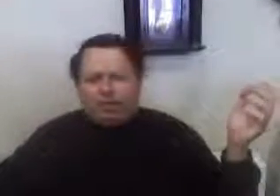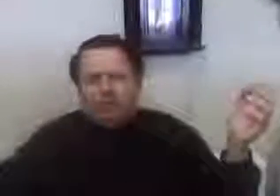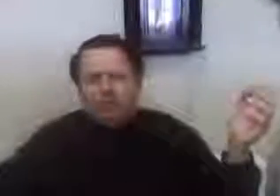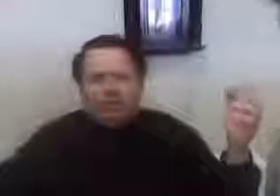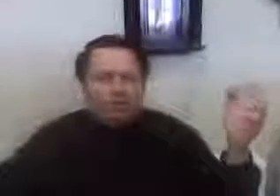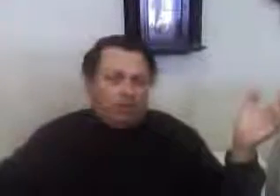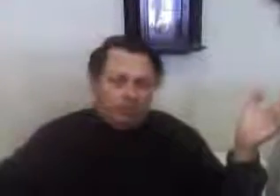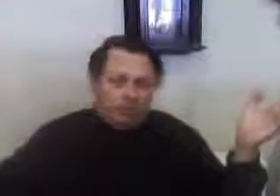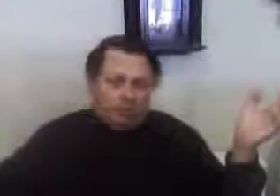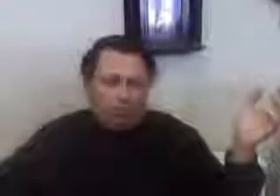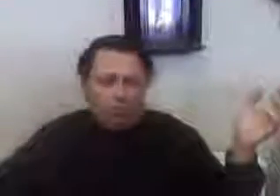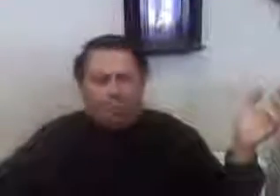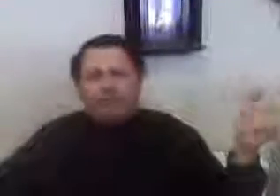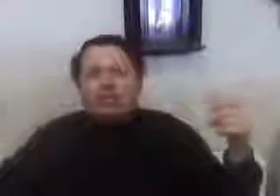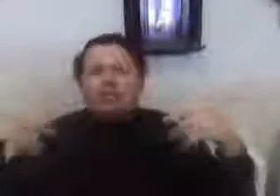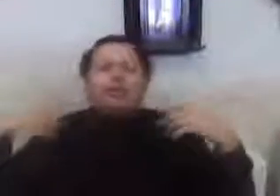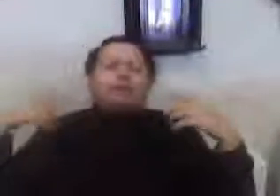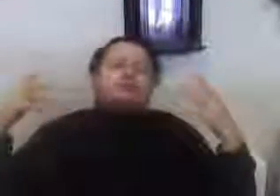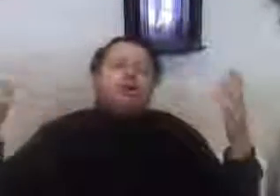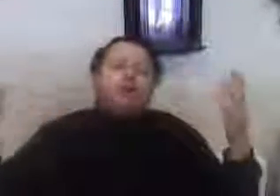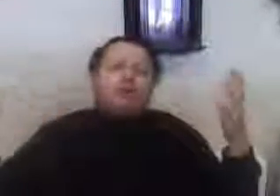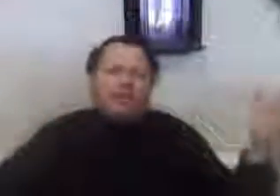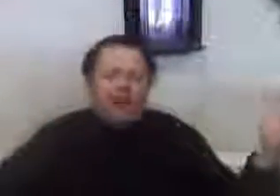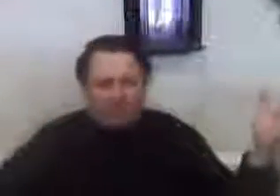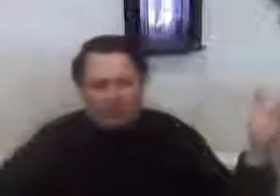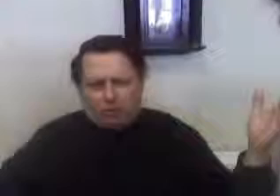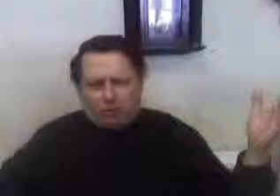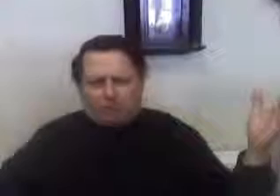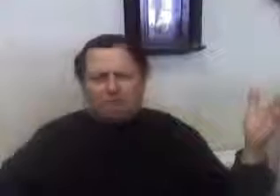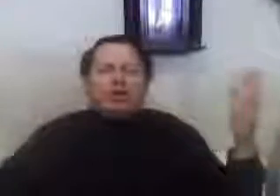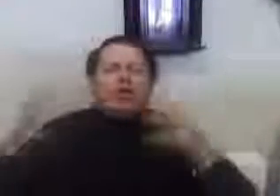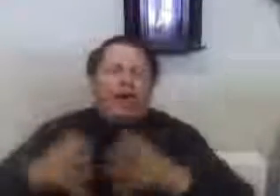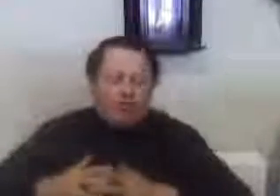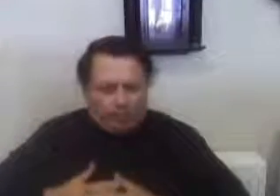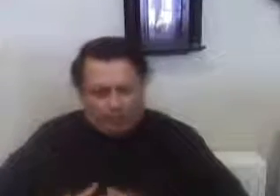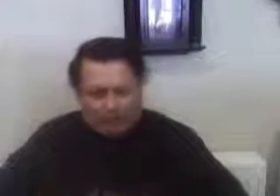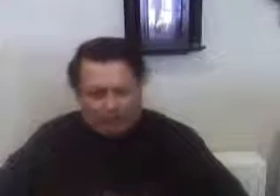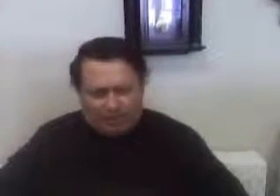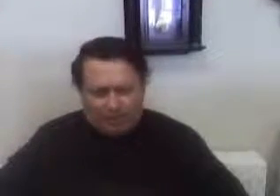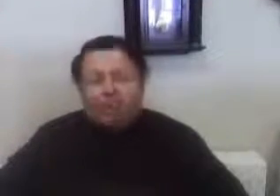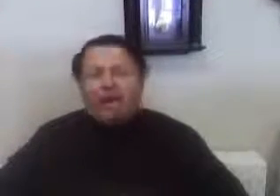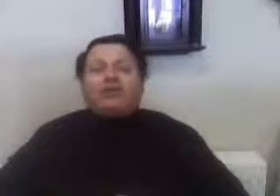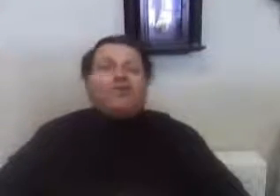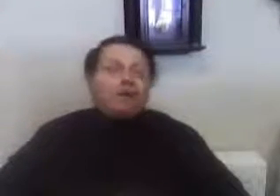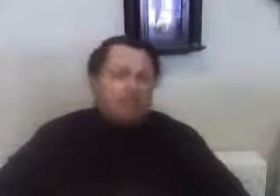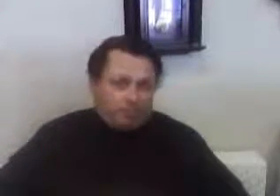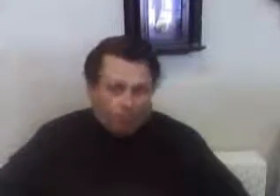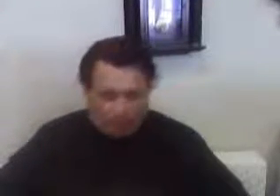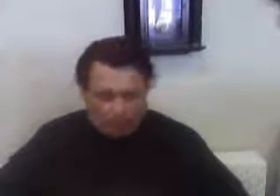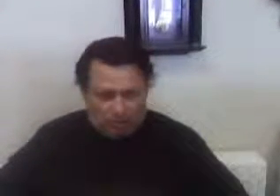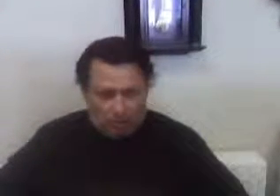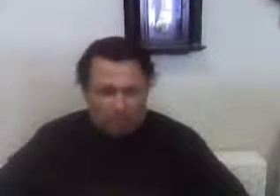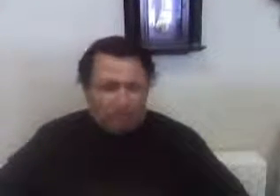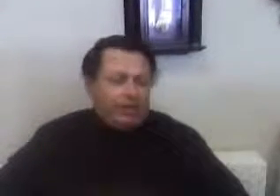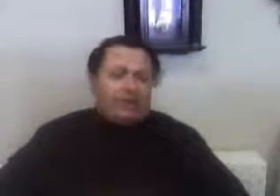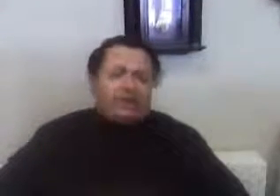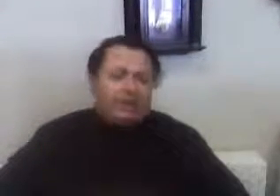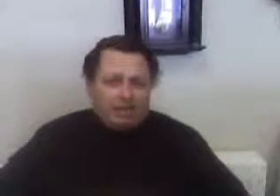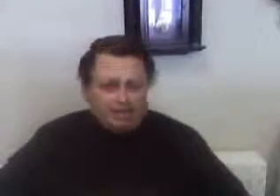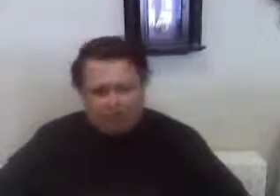which increases minimum wage and makes more of the average workers at the poverty level and the rest poorer. They're not getting the